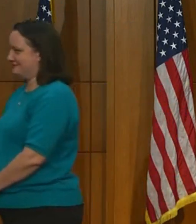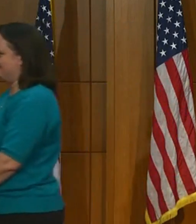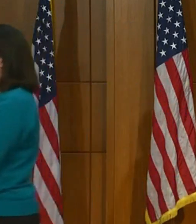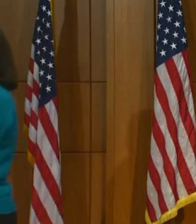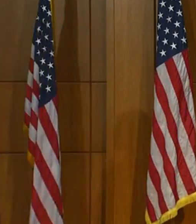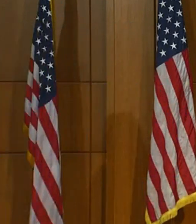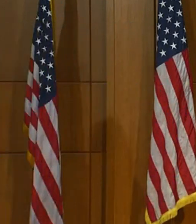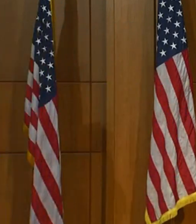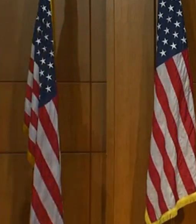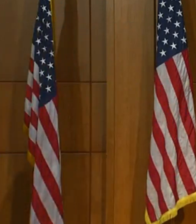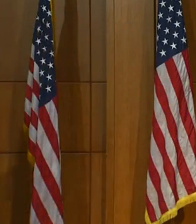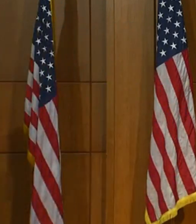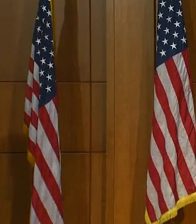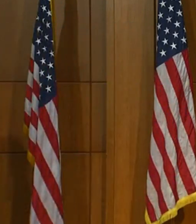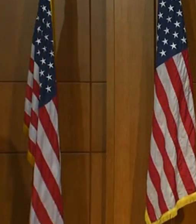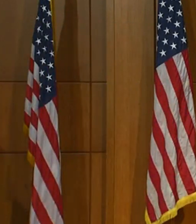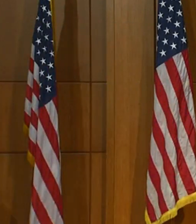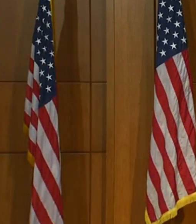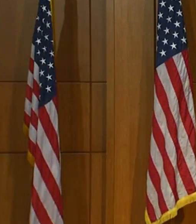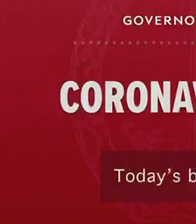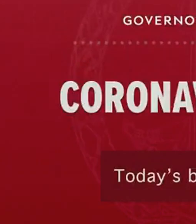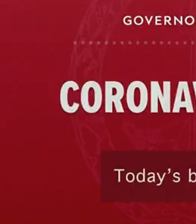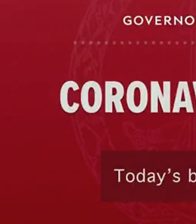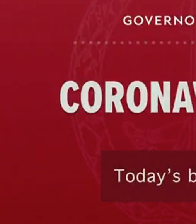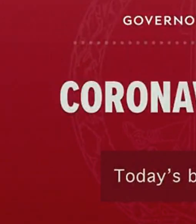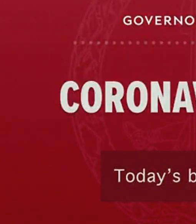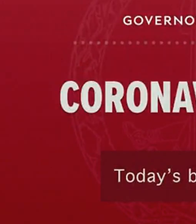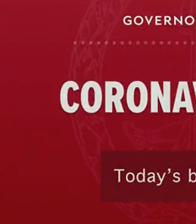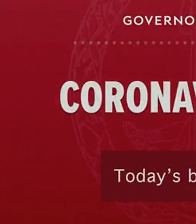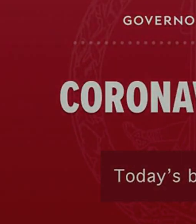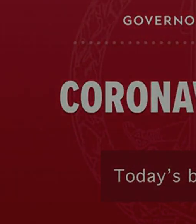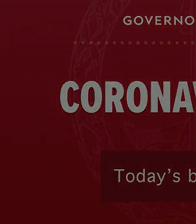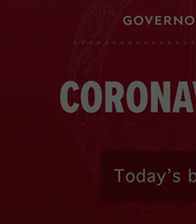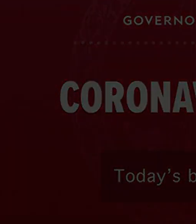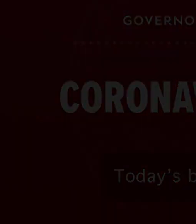much.